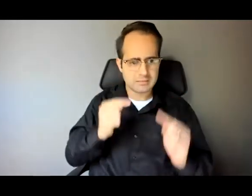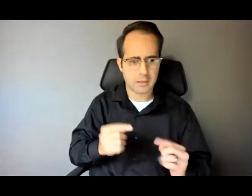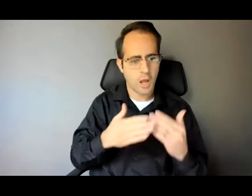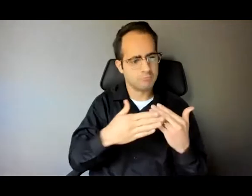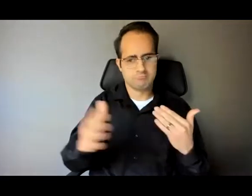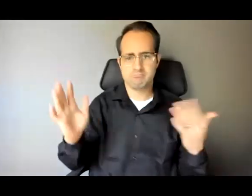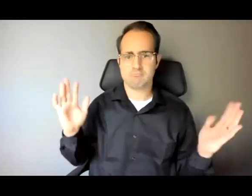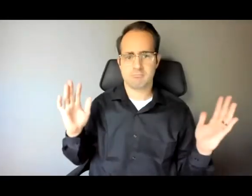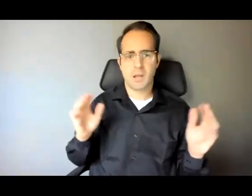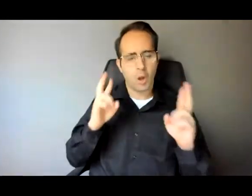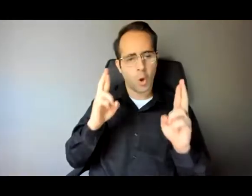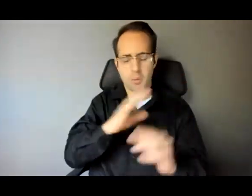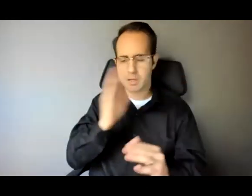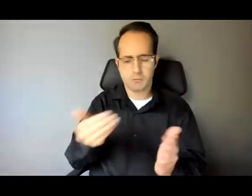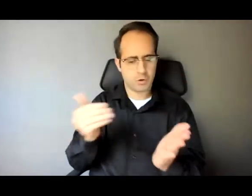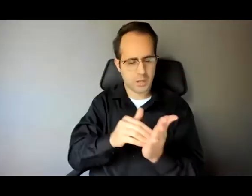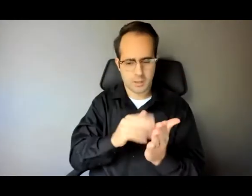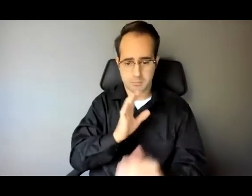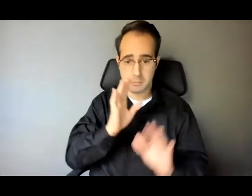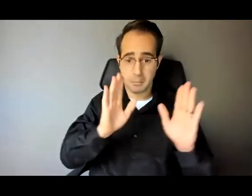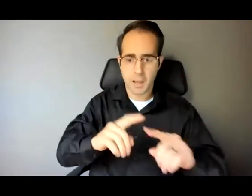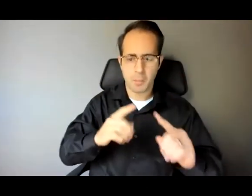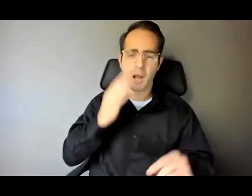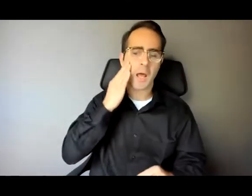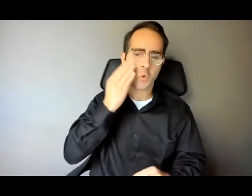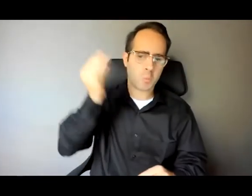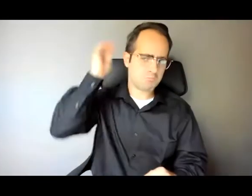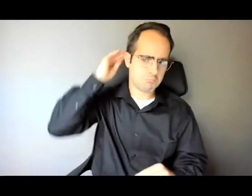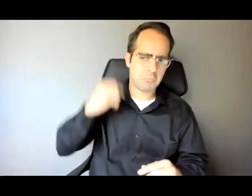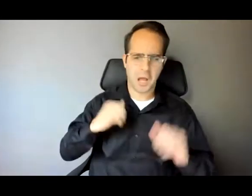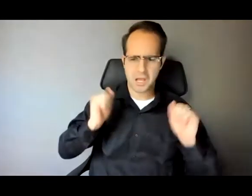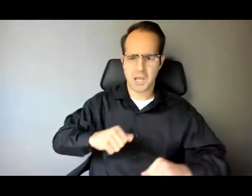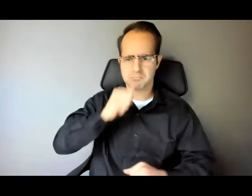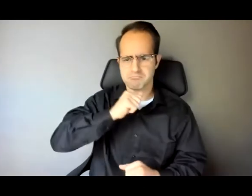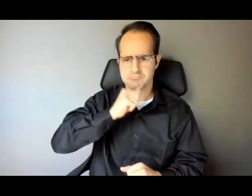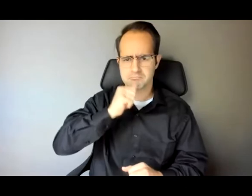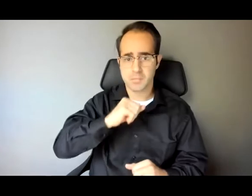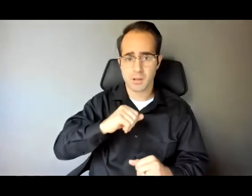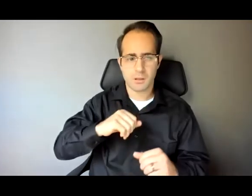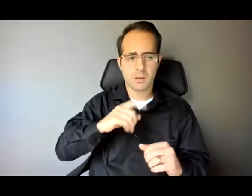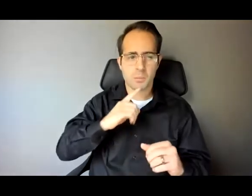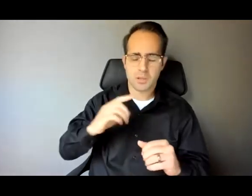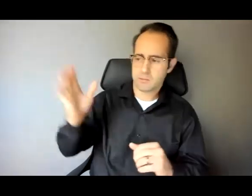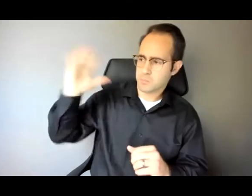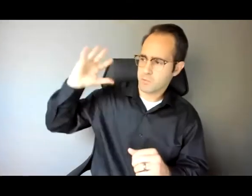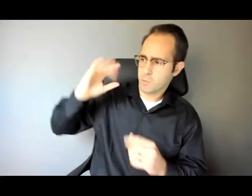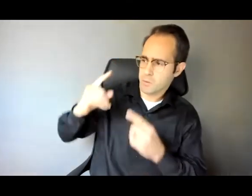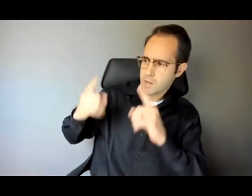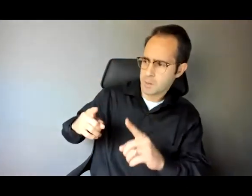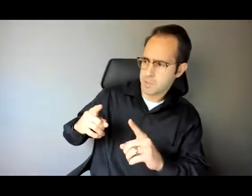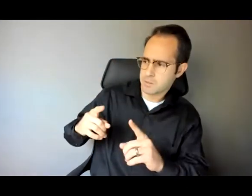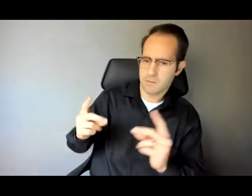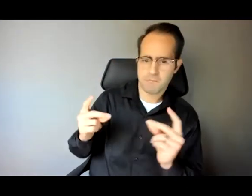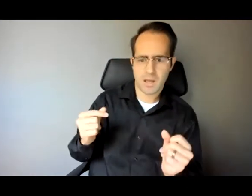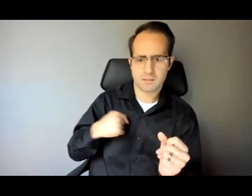I knew if I did, I could survive. So whatever the mission of Rikers in the abstract, I quickly learned that the only